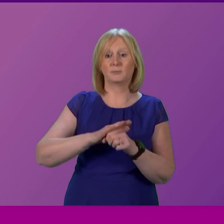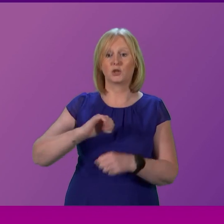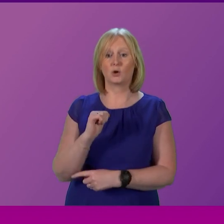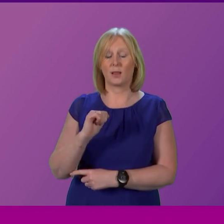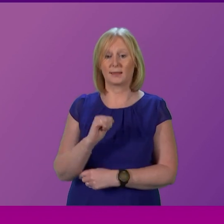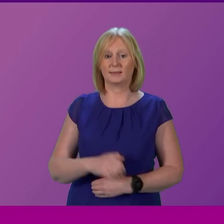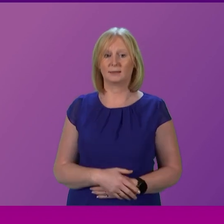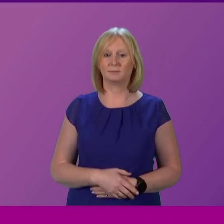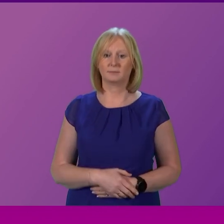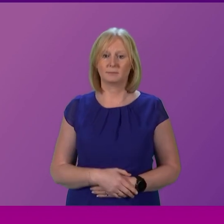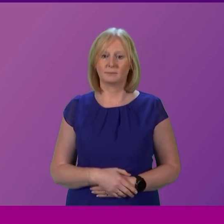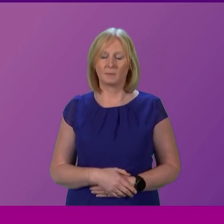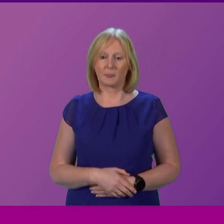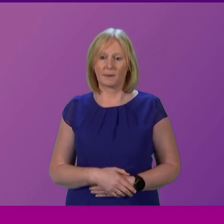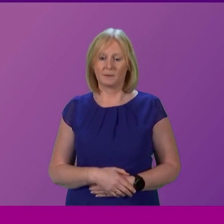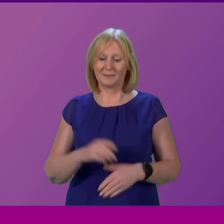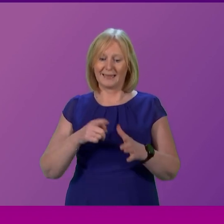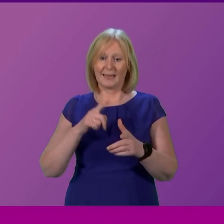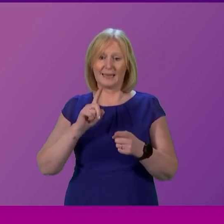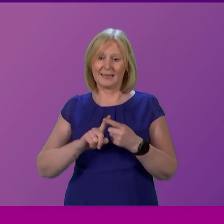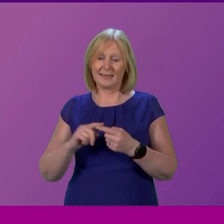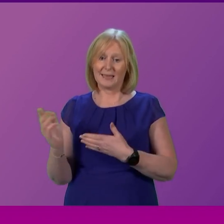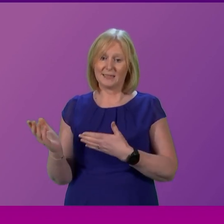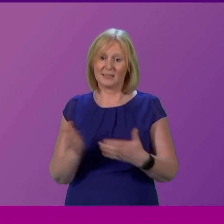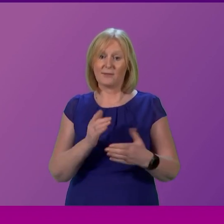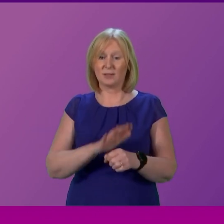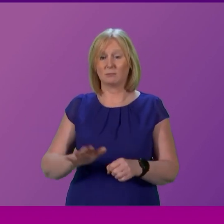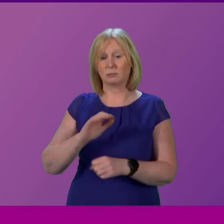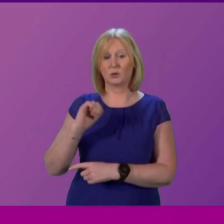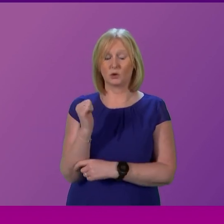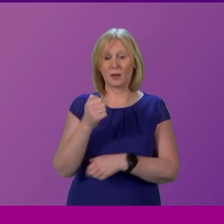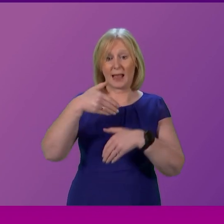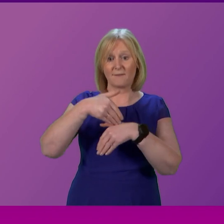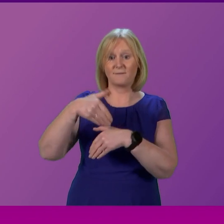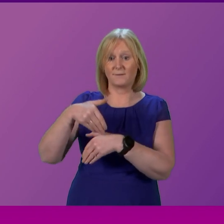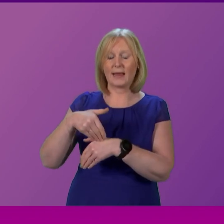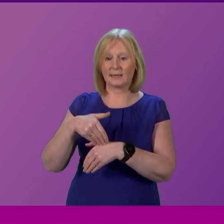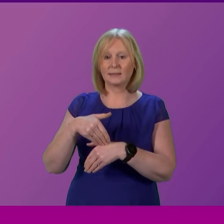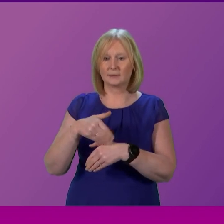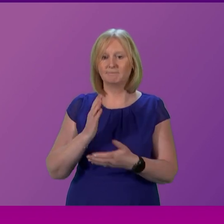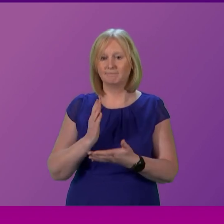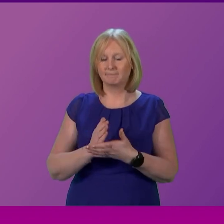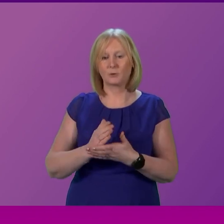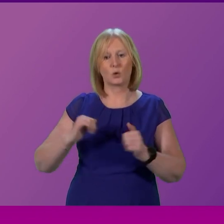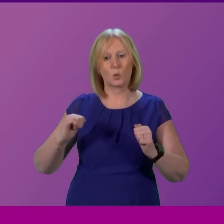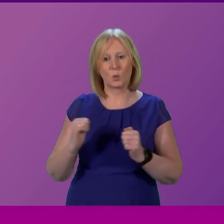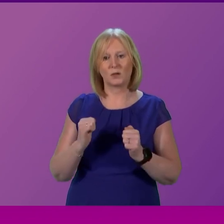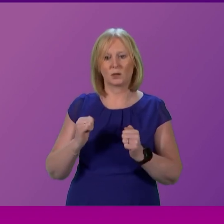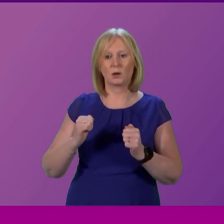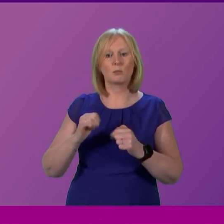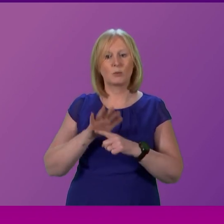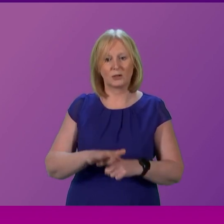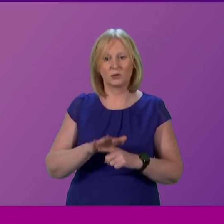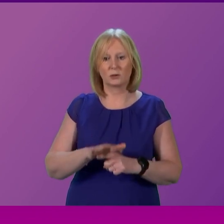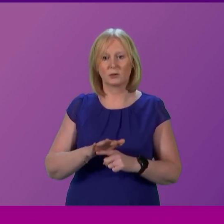Presiding officer, it's clear that our accident and emergency services in Scotland are being impacted severely by the winter pressures. The situation